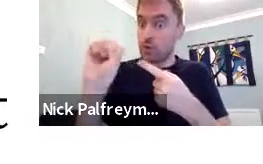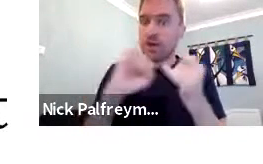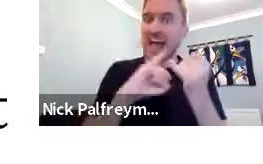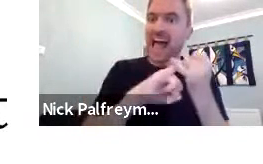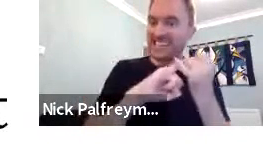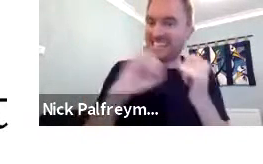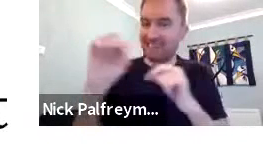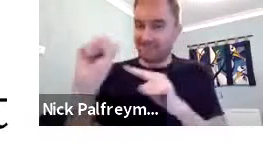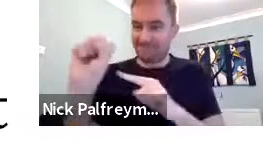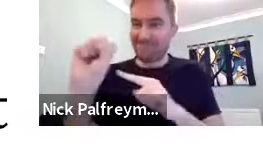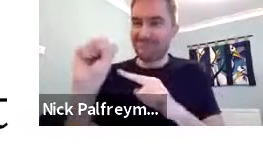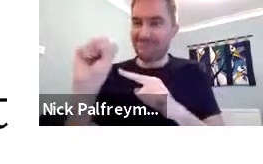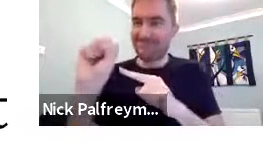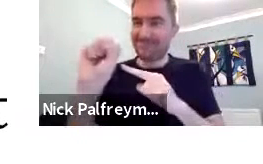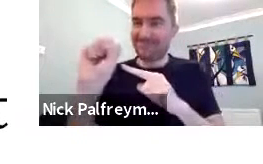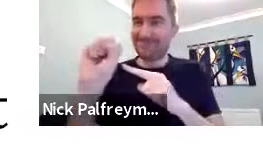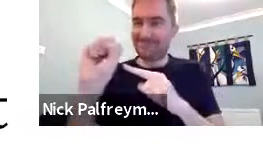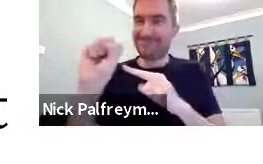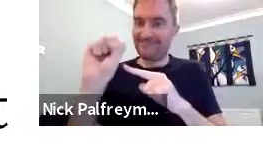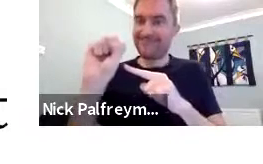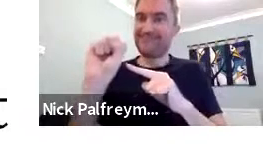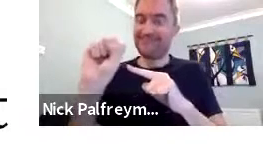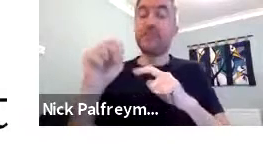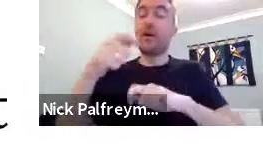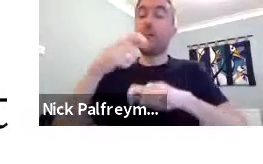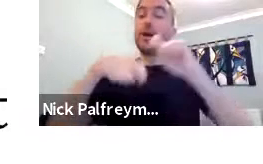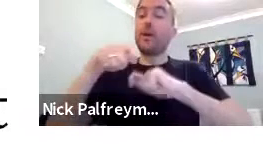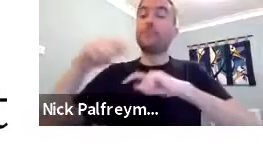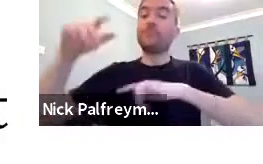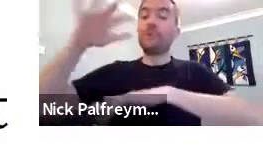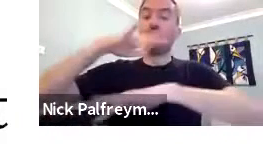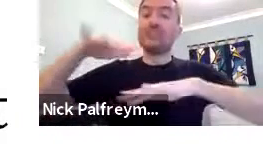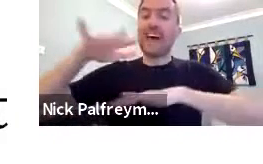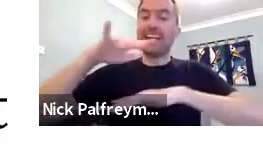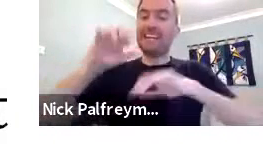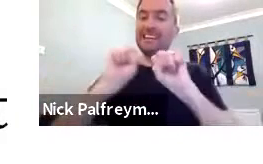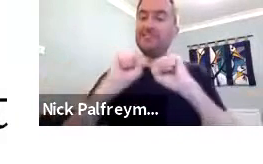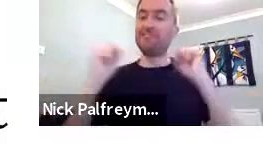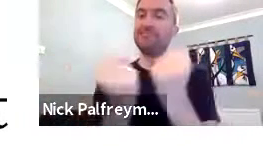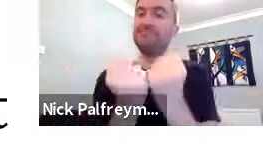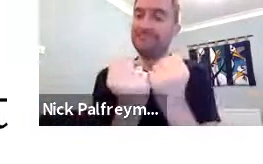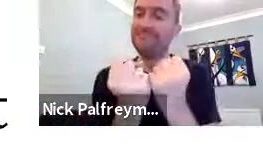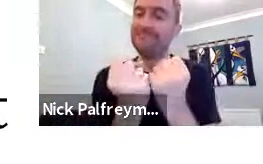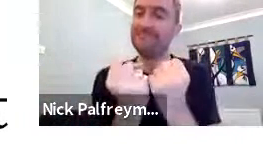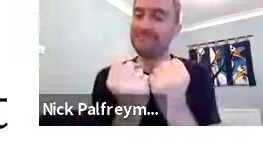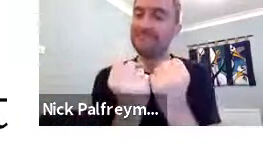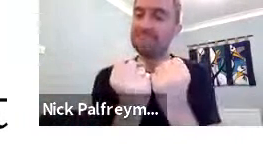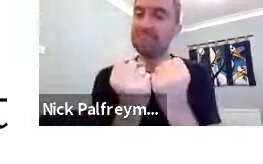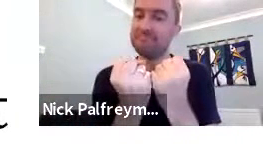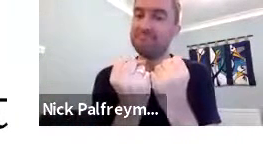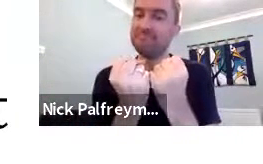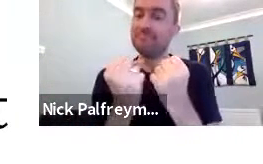change the F to an S and it becomes society.